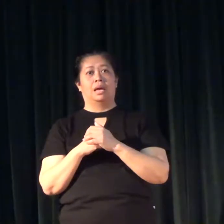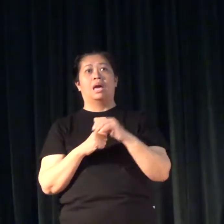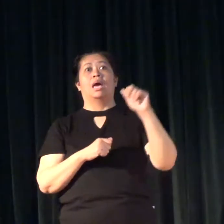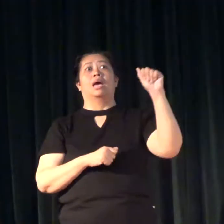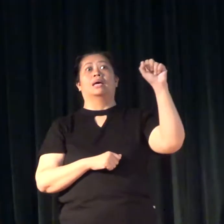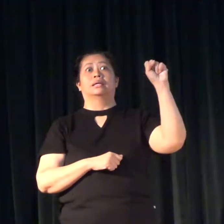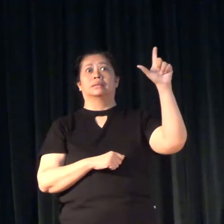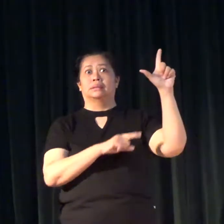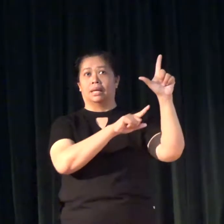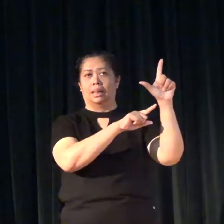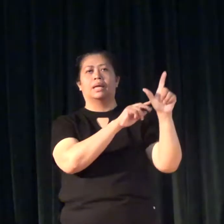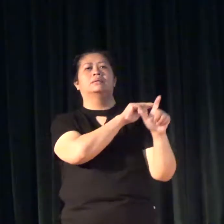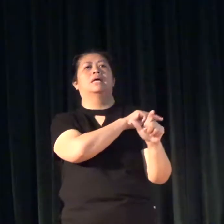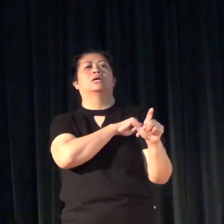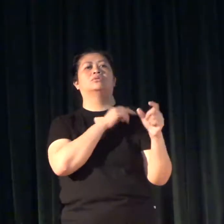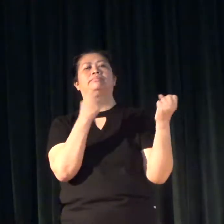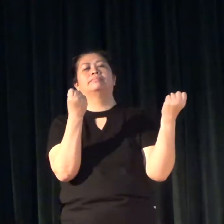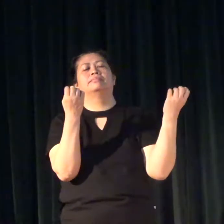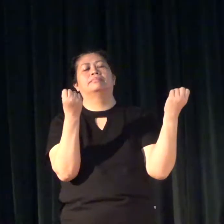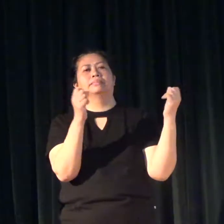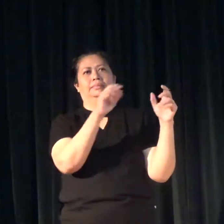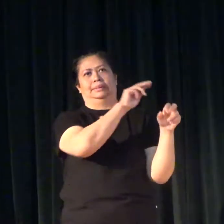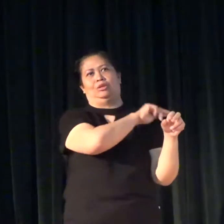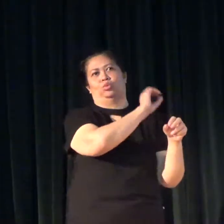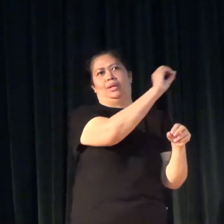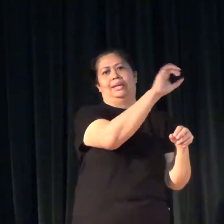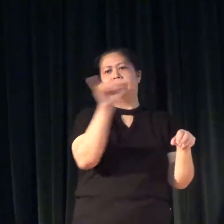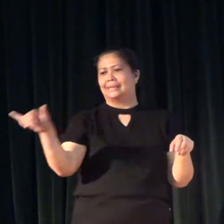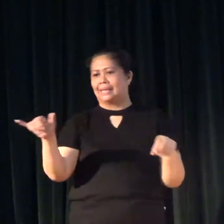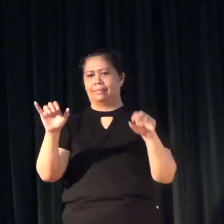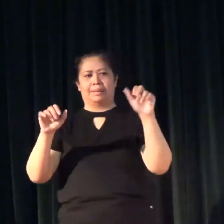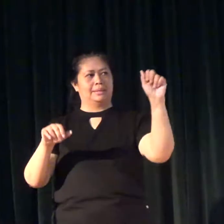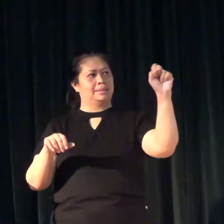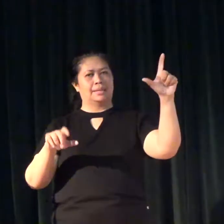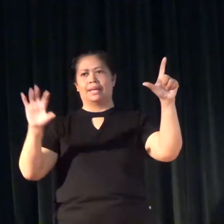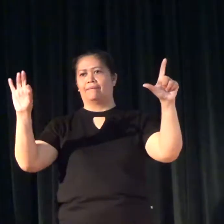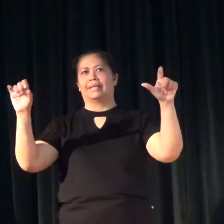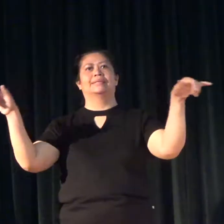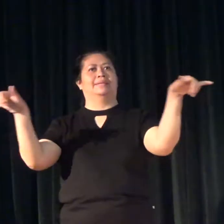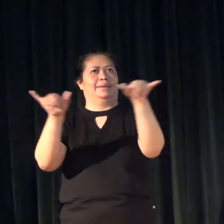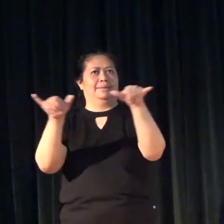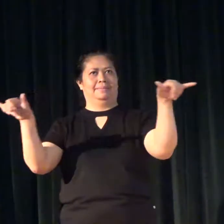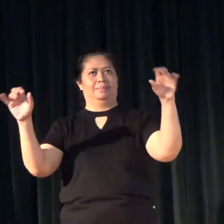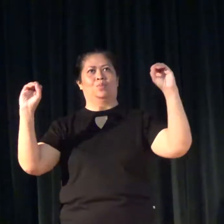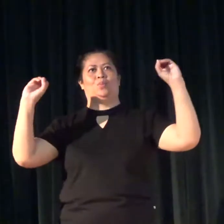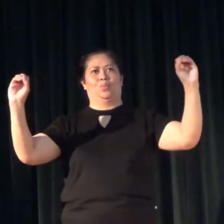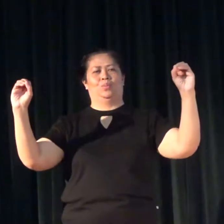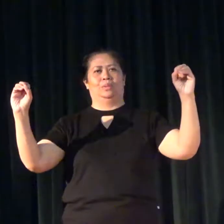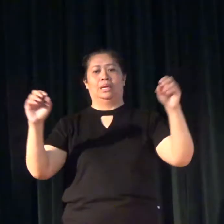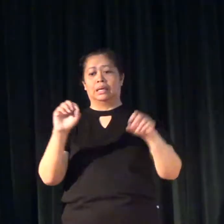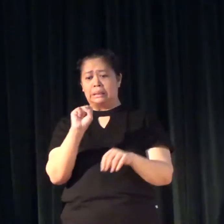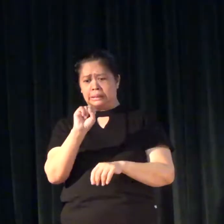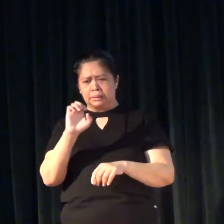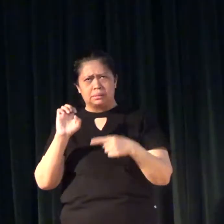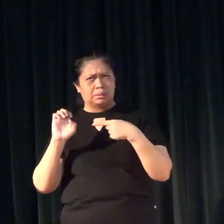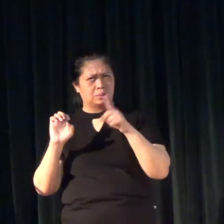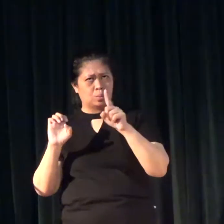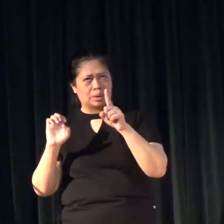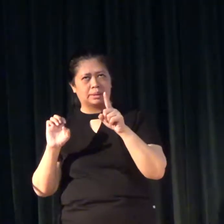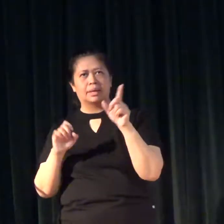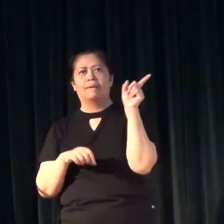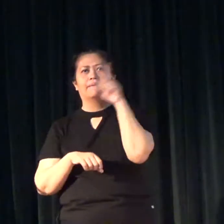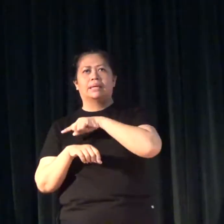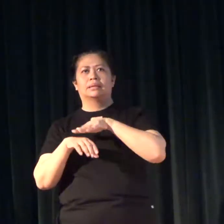ASL is natural sign language, like ASL. Sign exact English is